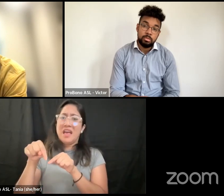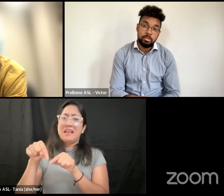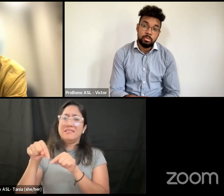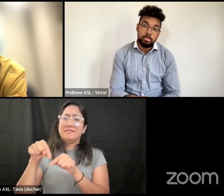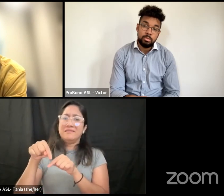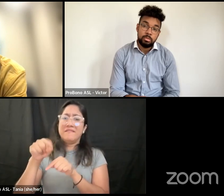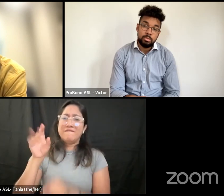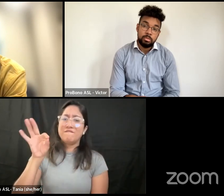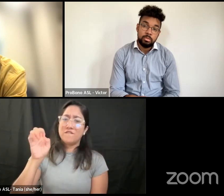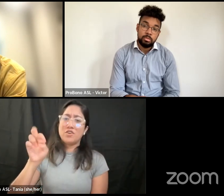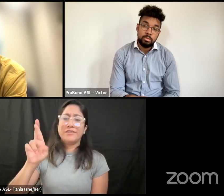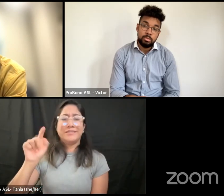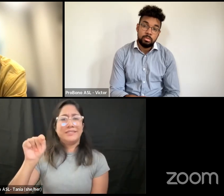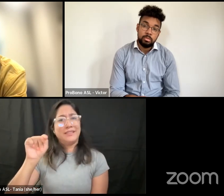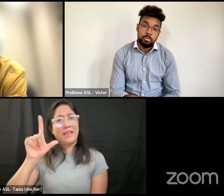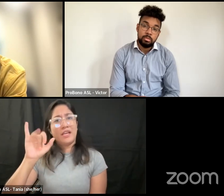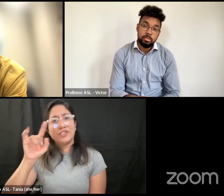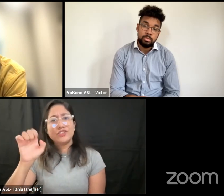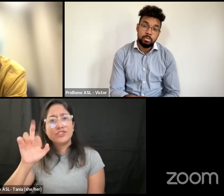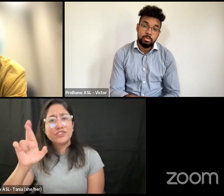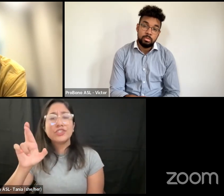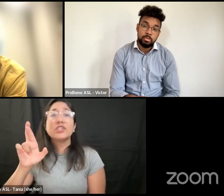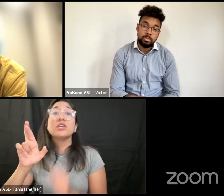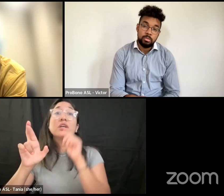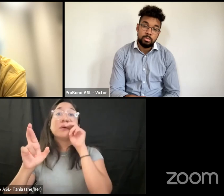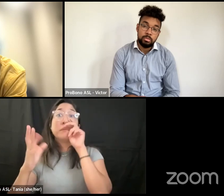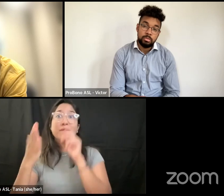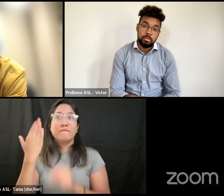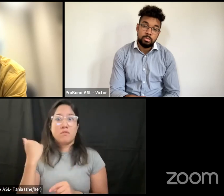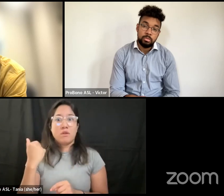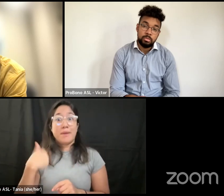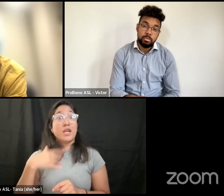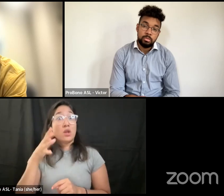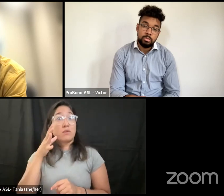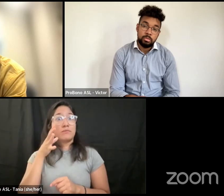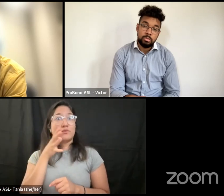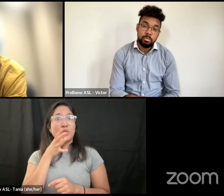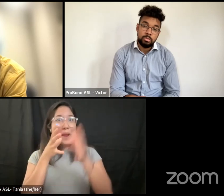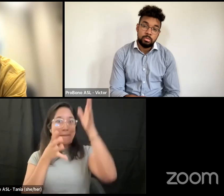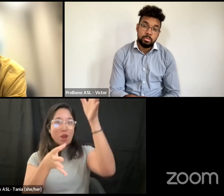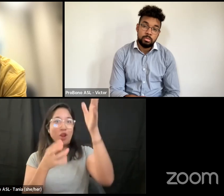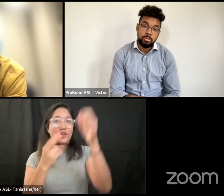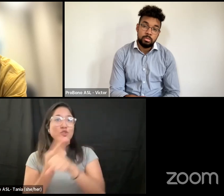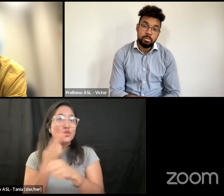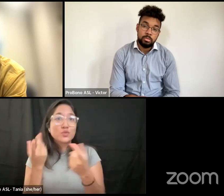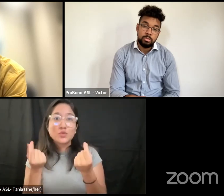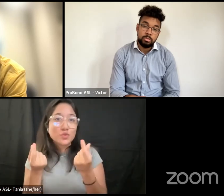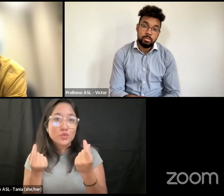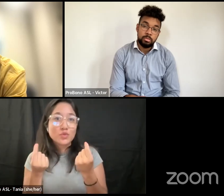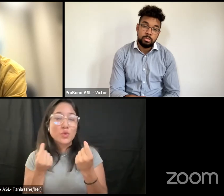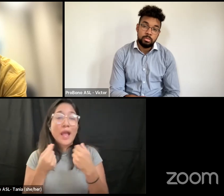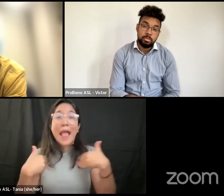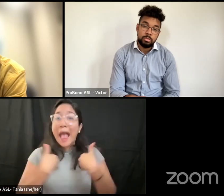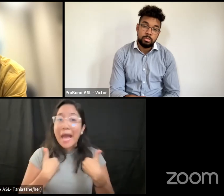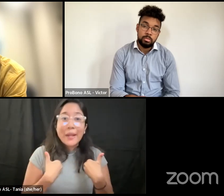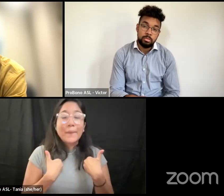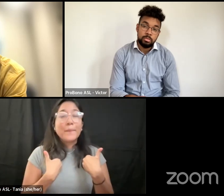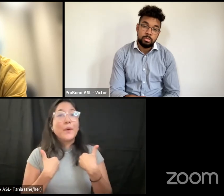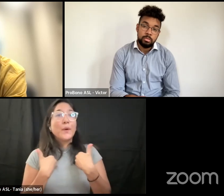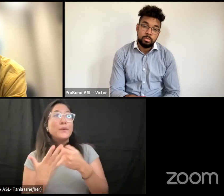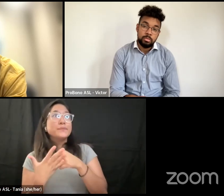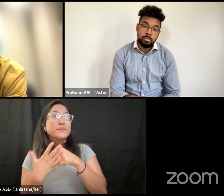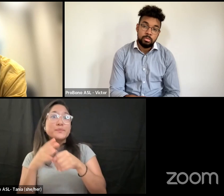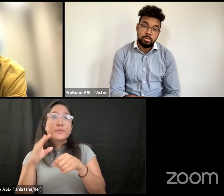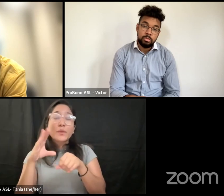practices that i knew my grandparents were using were just cow dong and animal feces mixed in with the soil and then you have